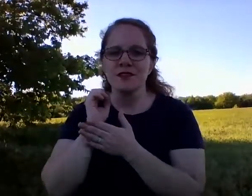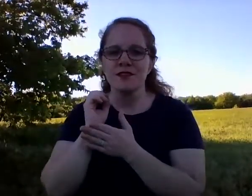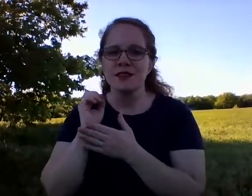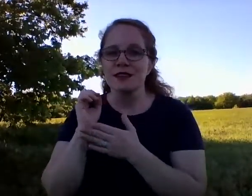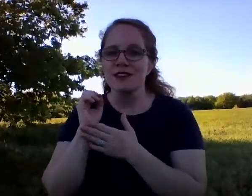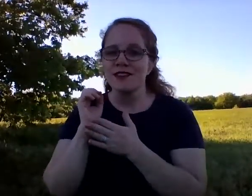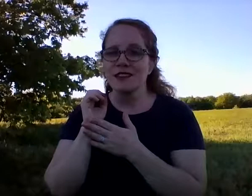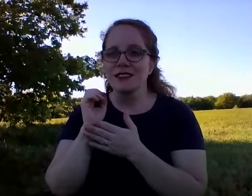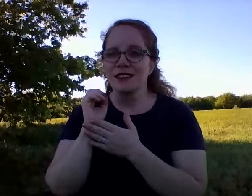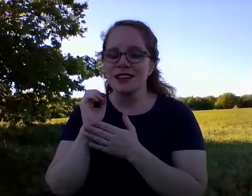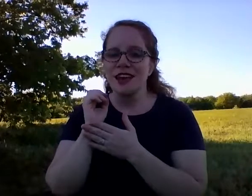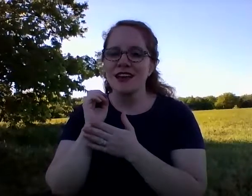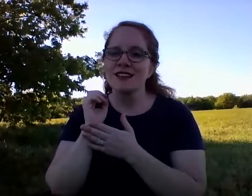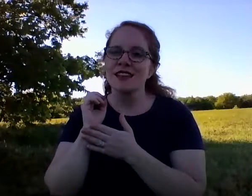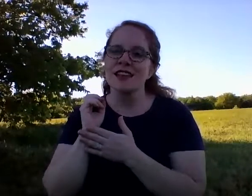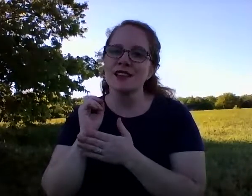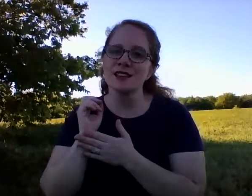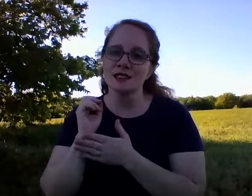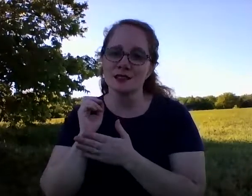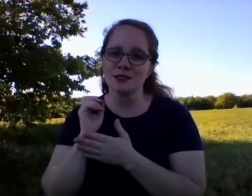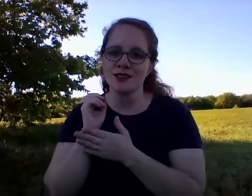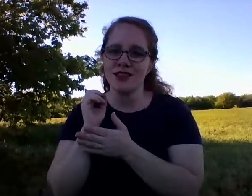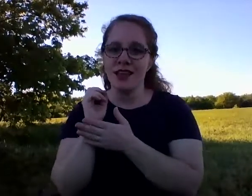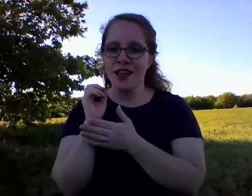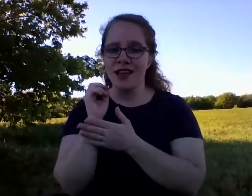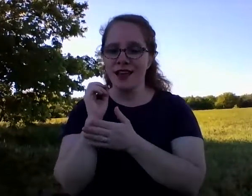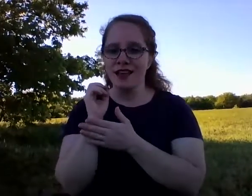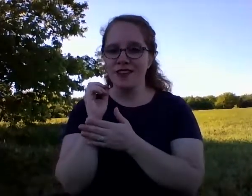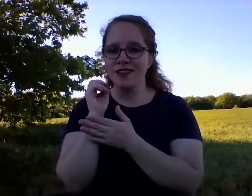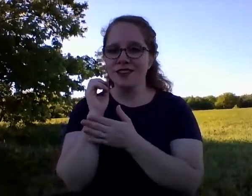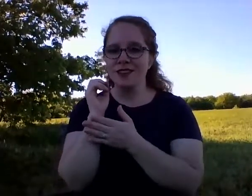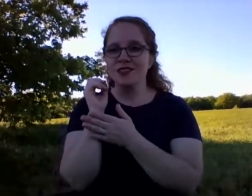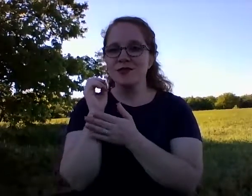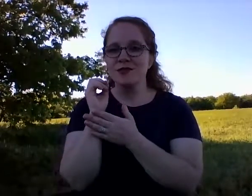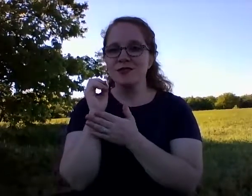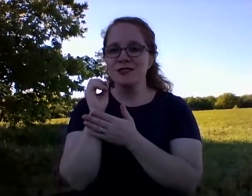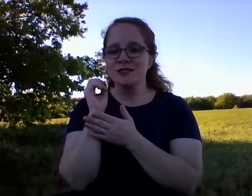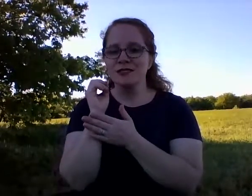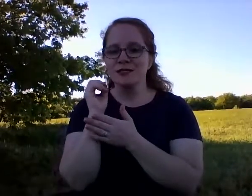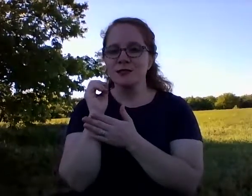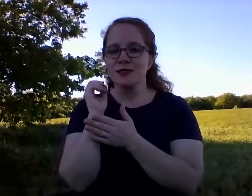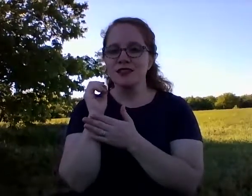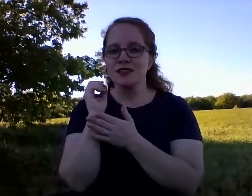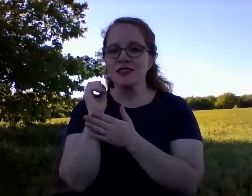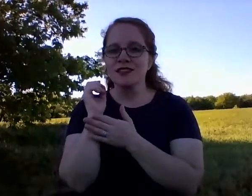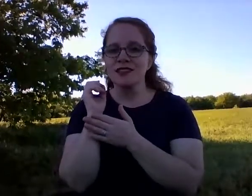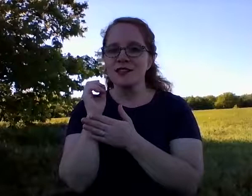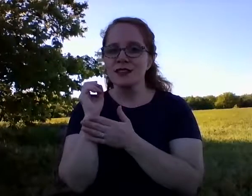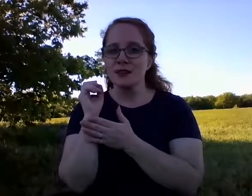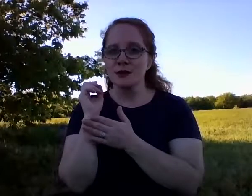Verily, verily, I say unto you, I give unto you, to be the salt of the earth.